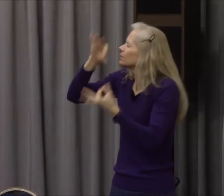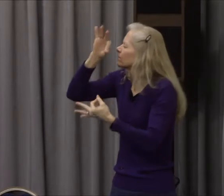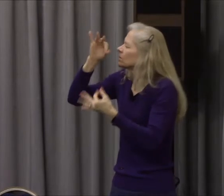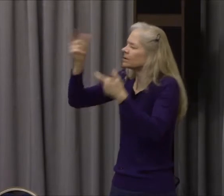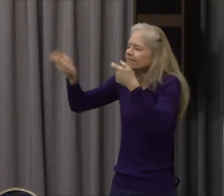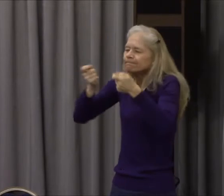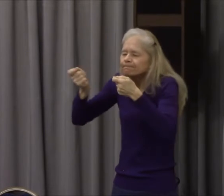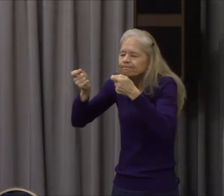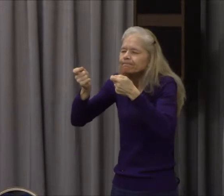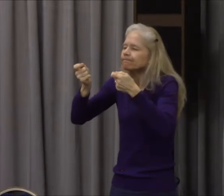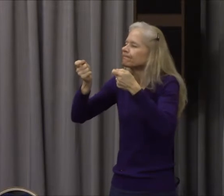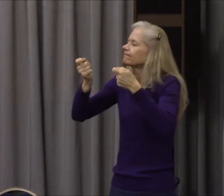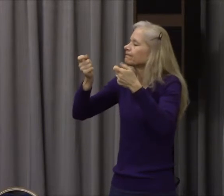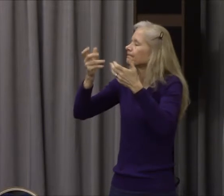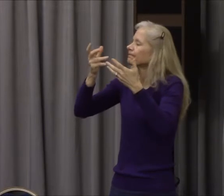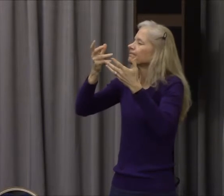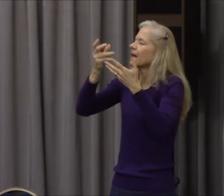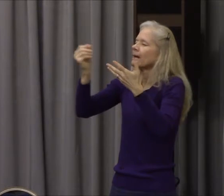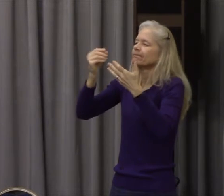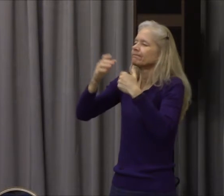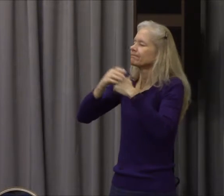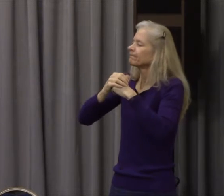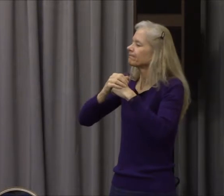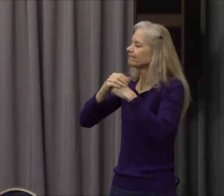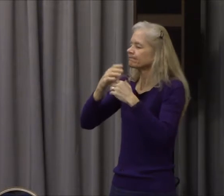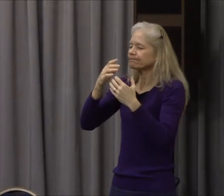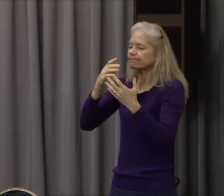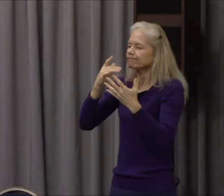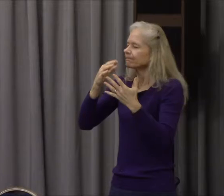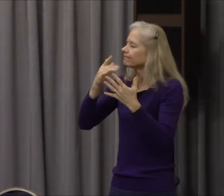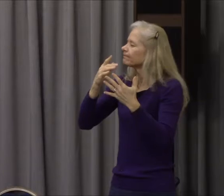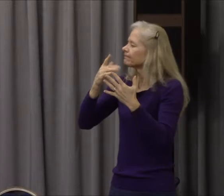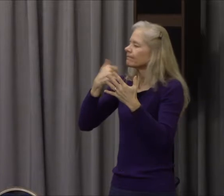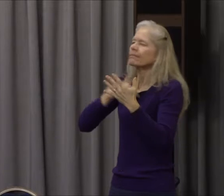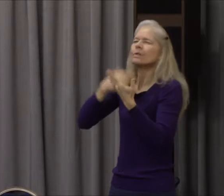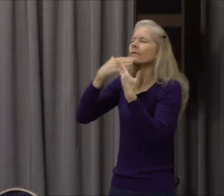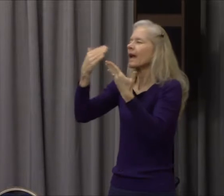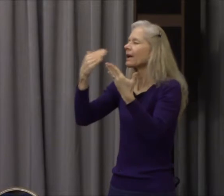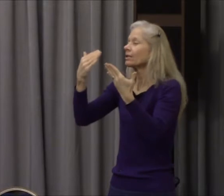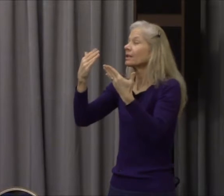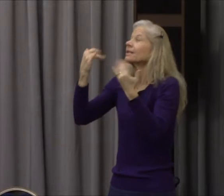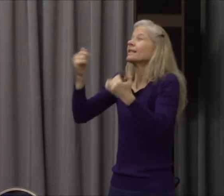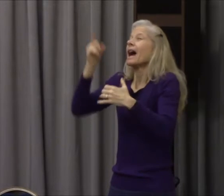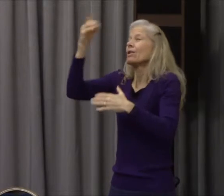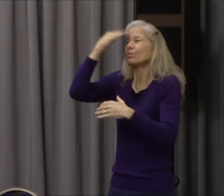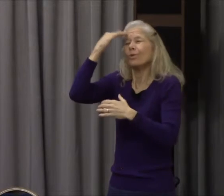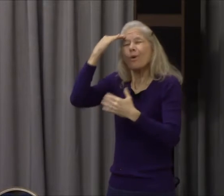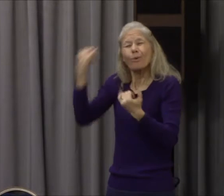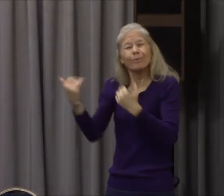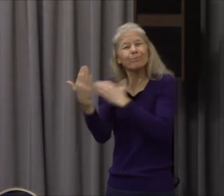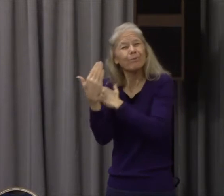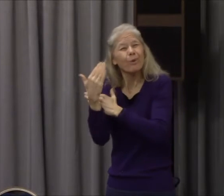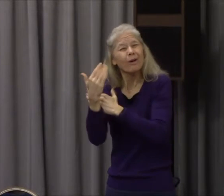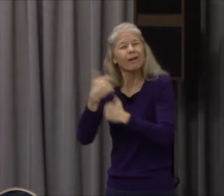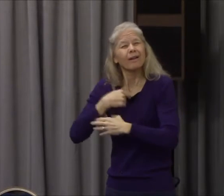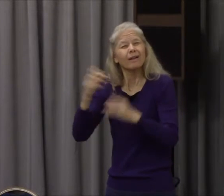my wife and I have talked about, prayed about here. Father, we always need your grace,